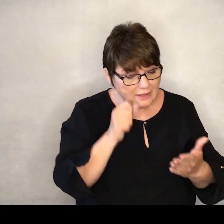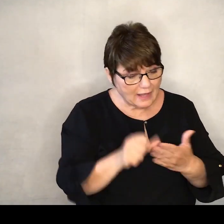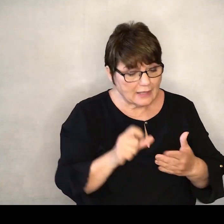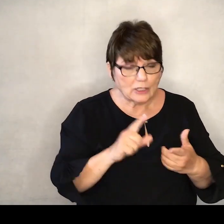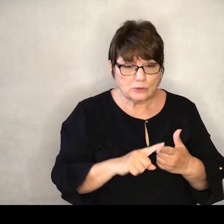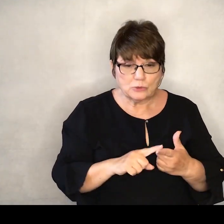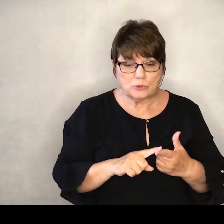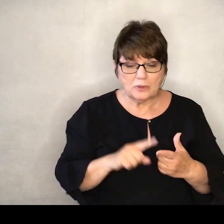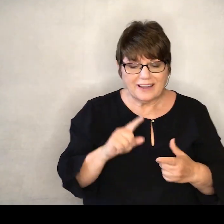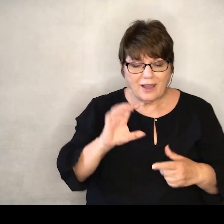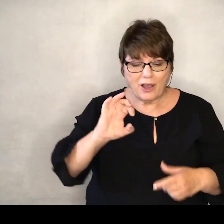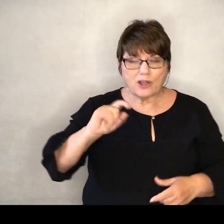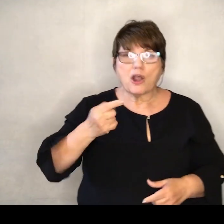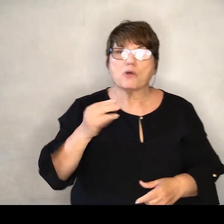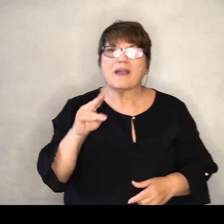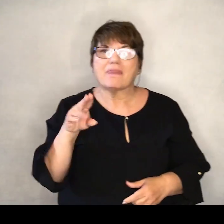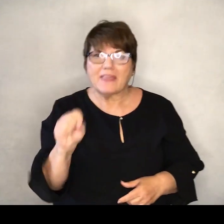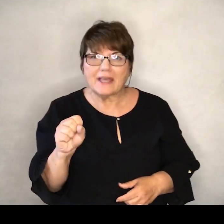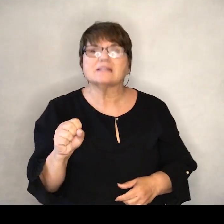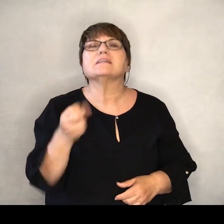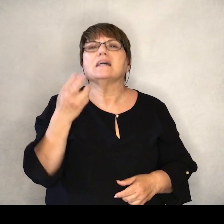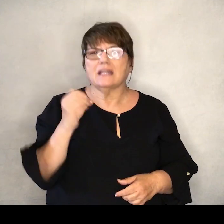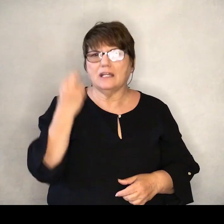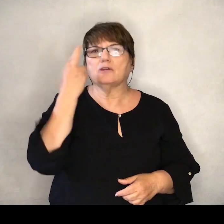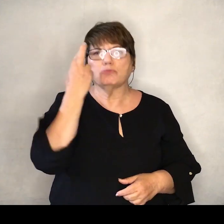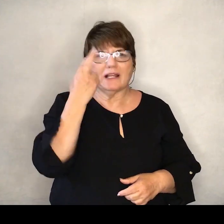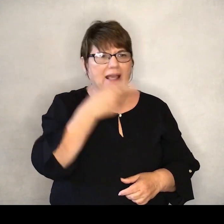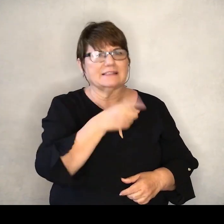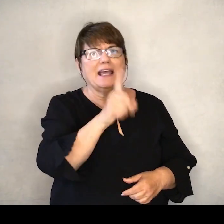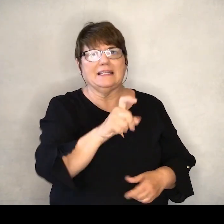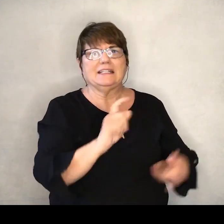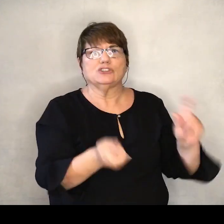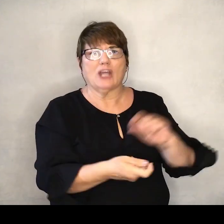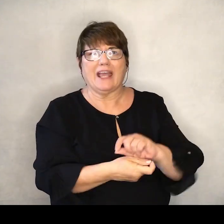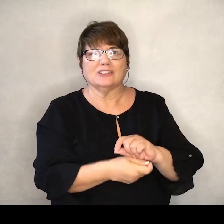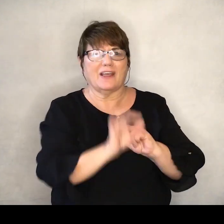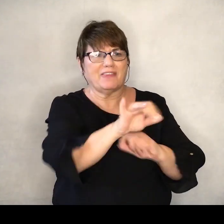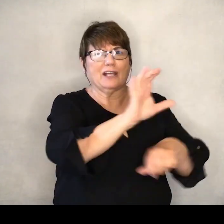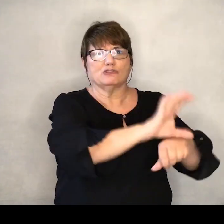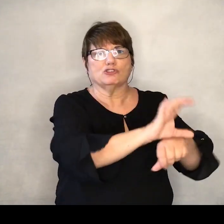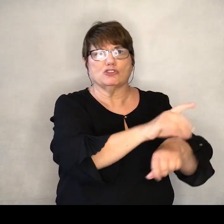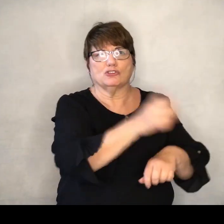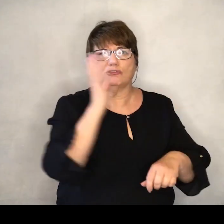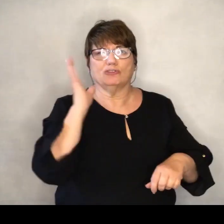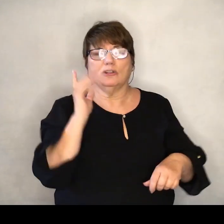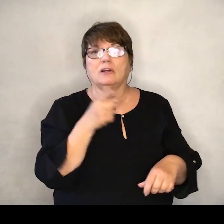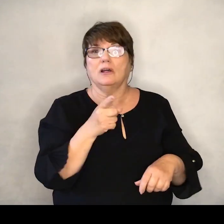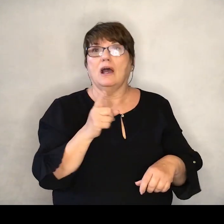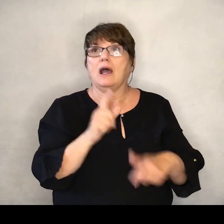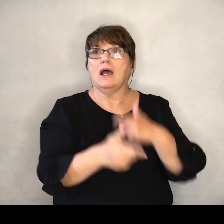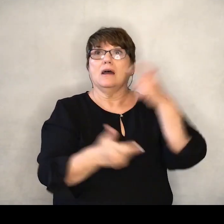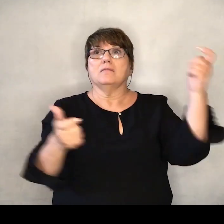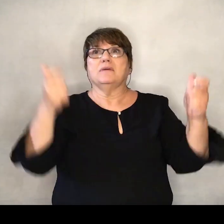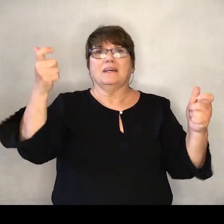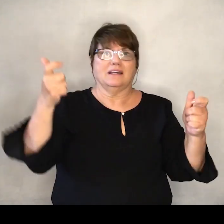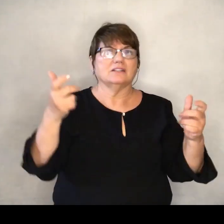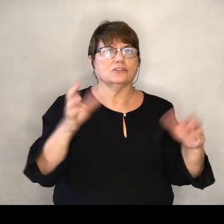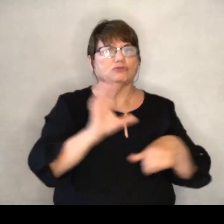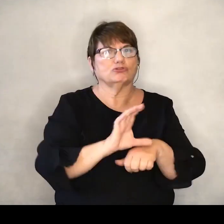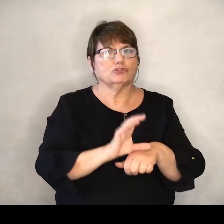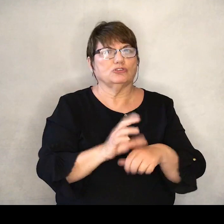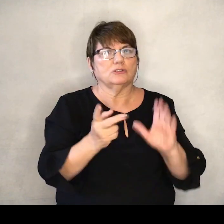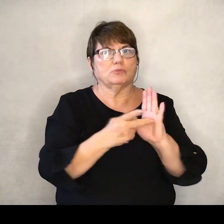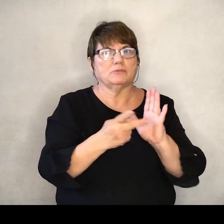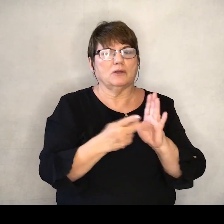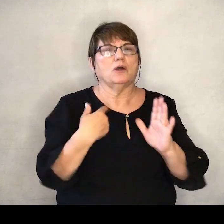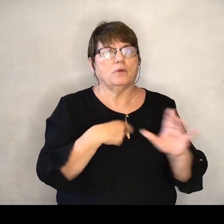Corinthians, he recognized that they were in need of change. And in our larger Presbyterian denomination, we all